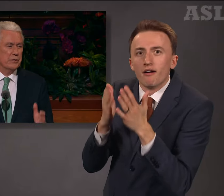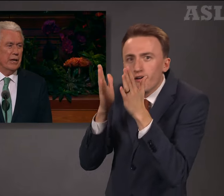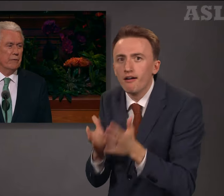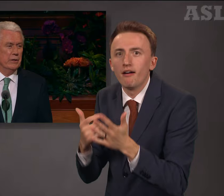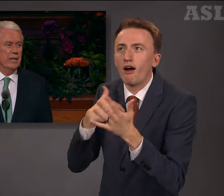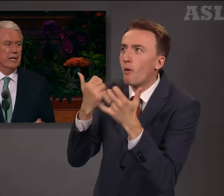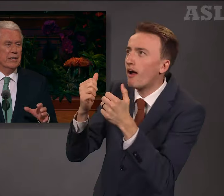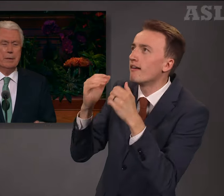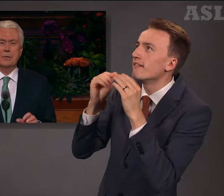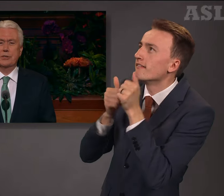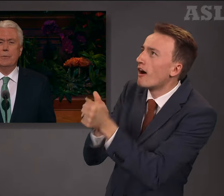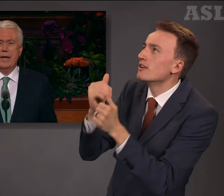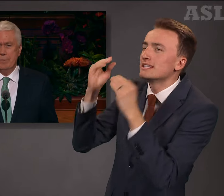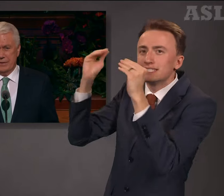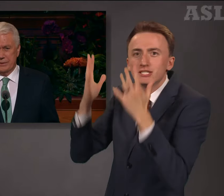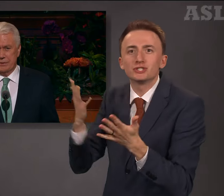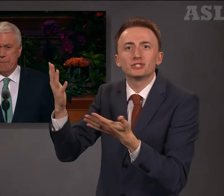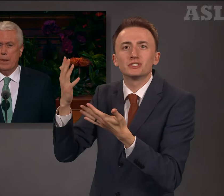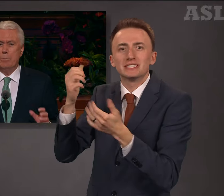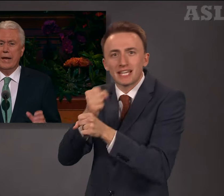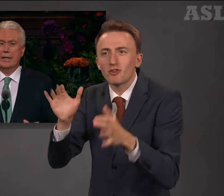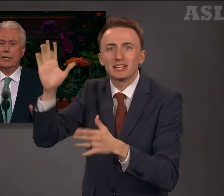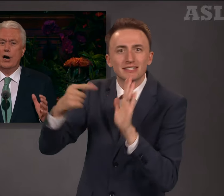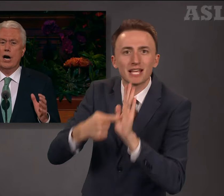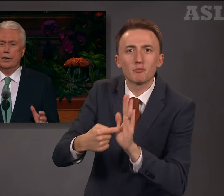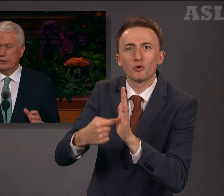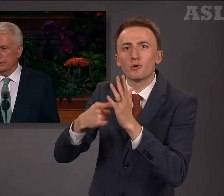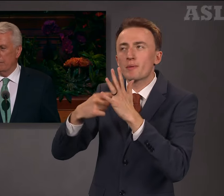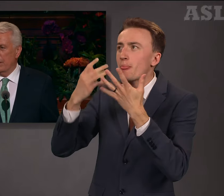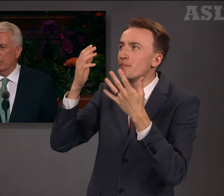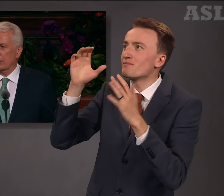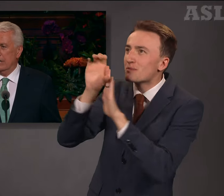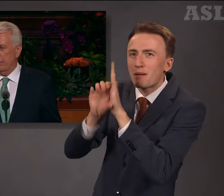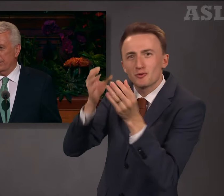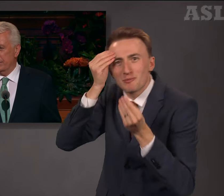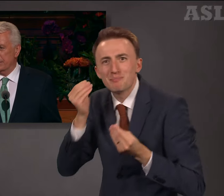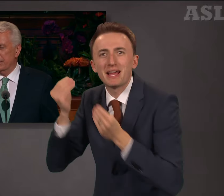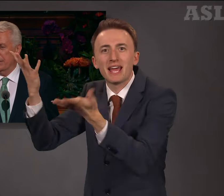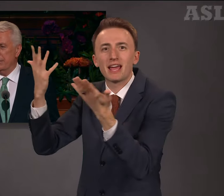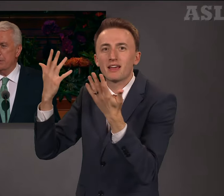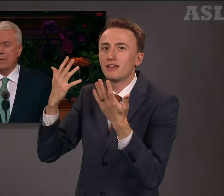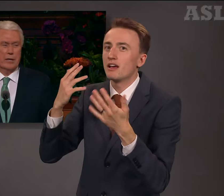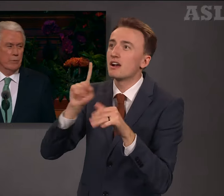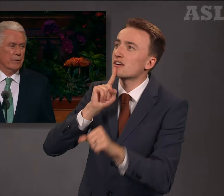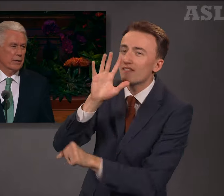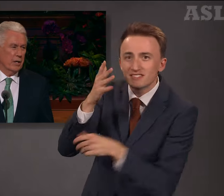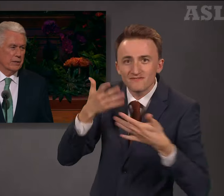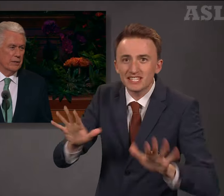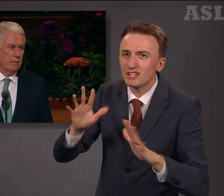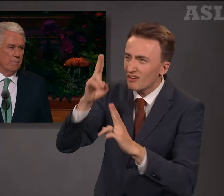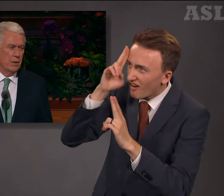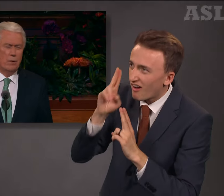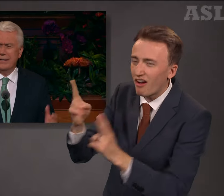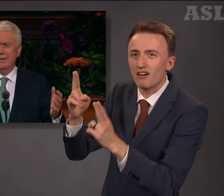Savior, keep His commandments, make and honor covenants they make with God. What a